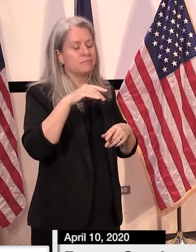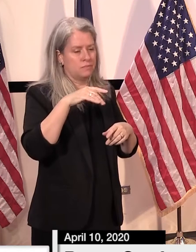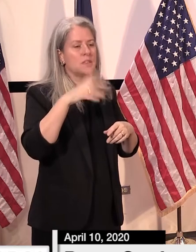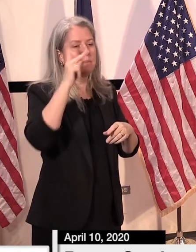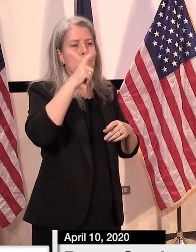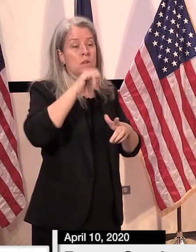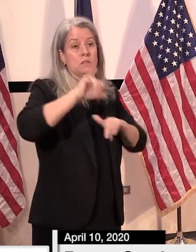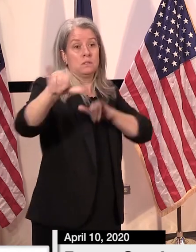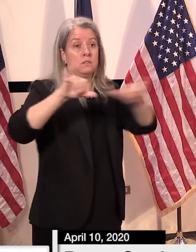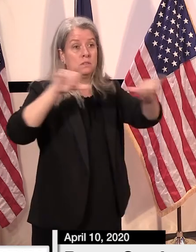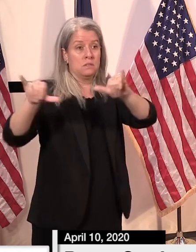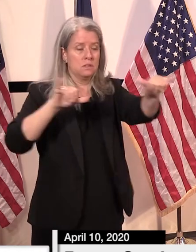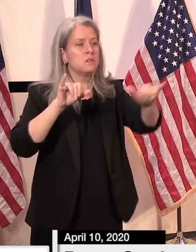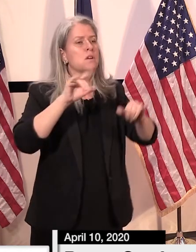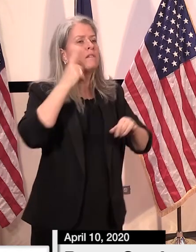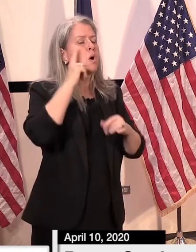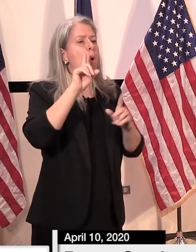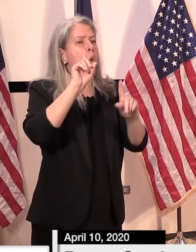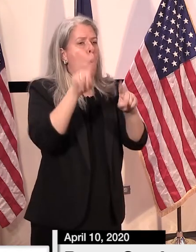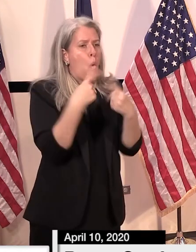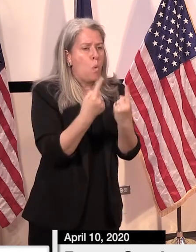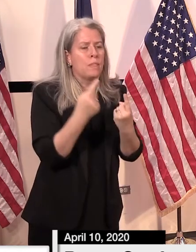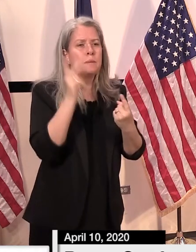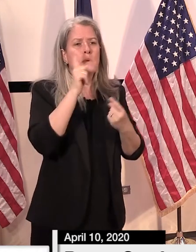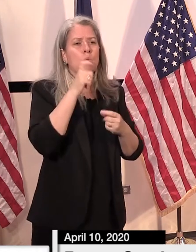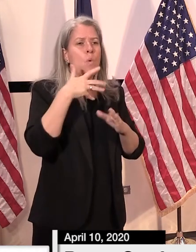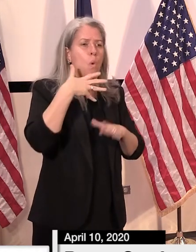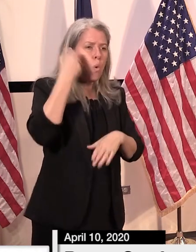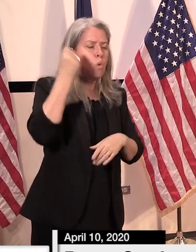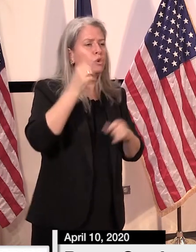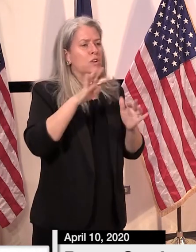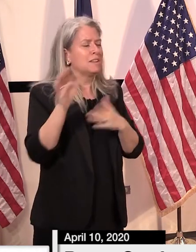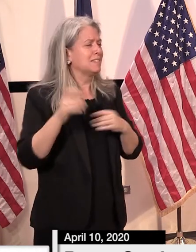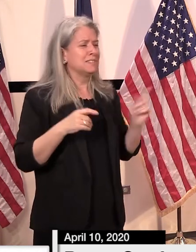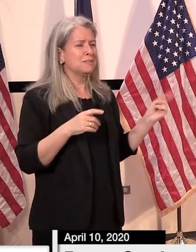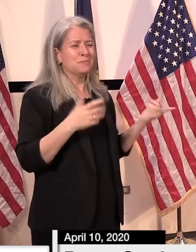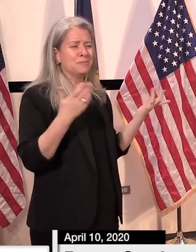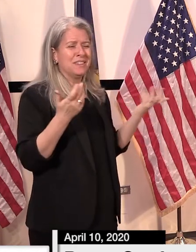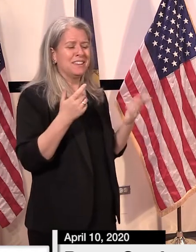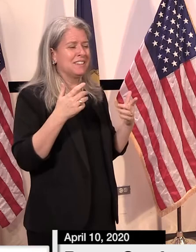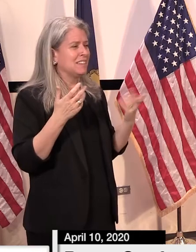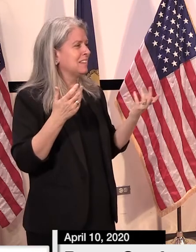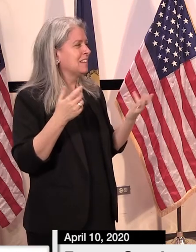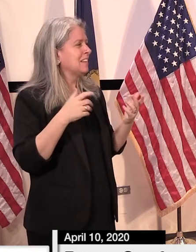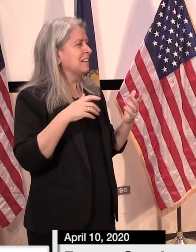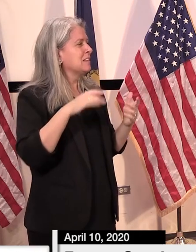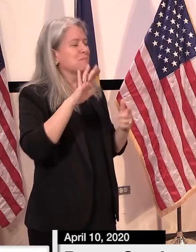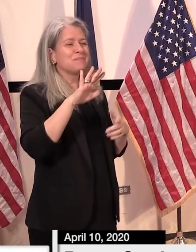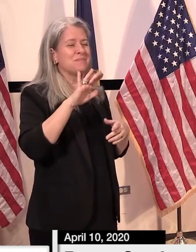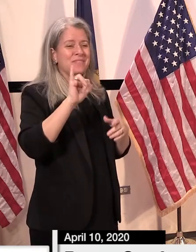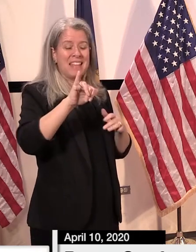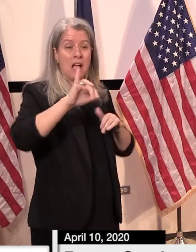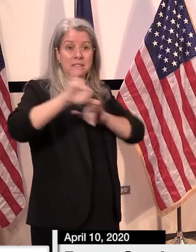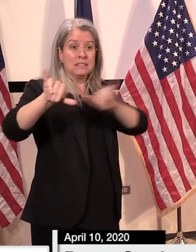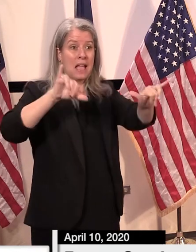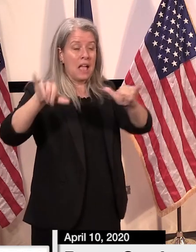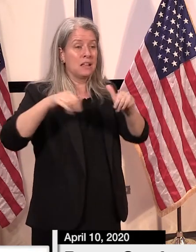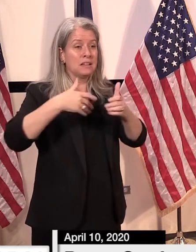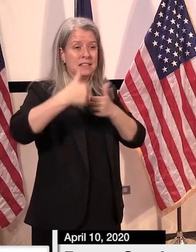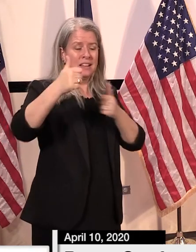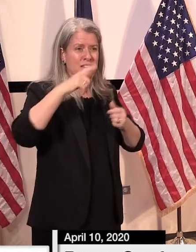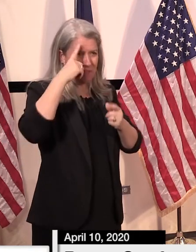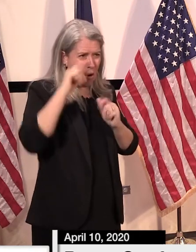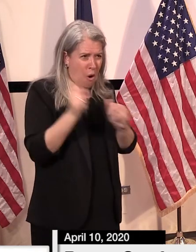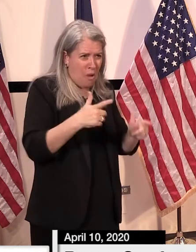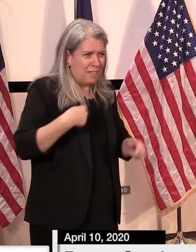at the specific vulnerable populations older people well again again i don't think it's just you know the social distancing uh adheres to